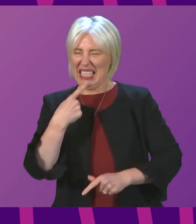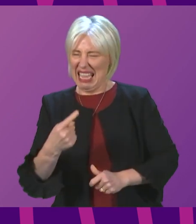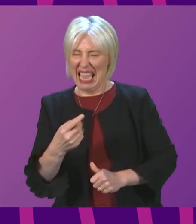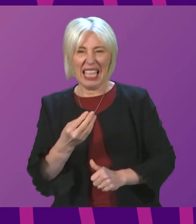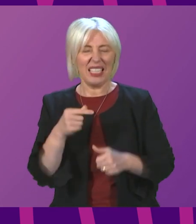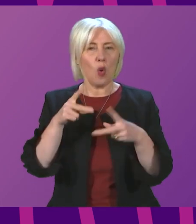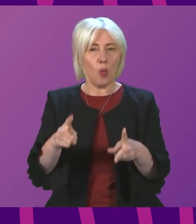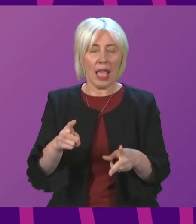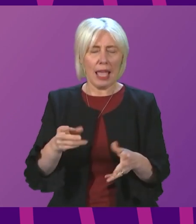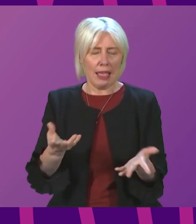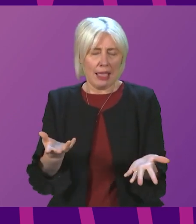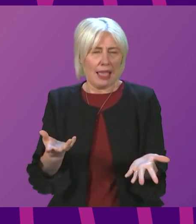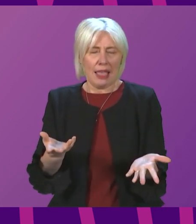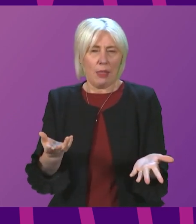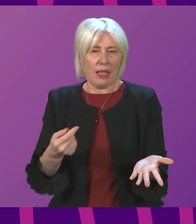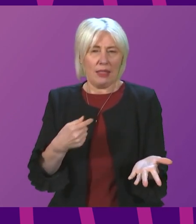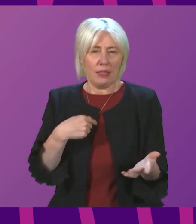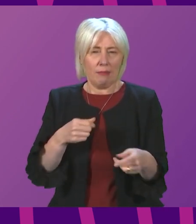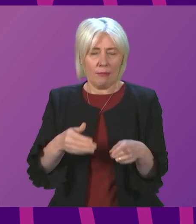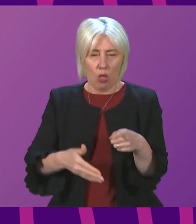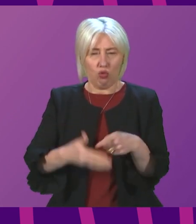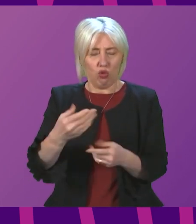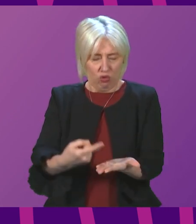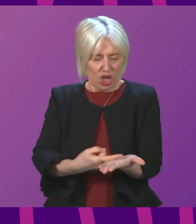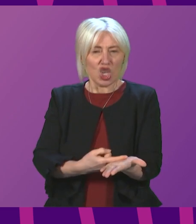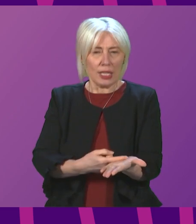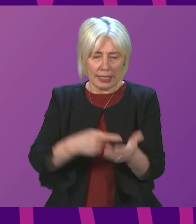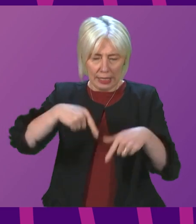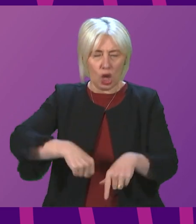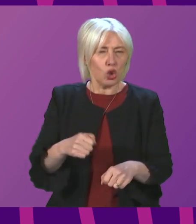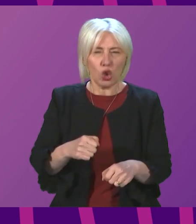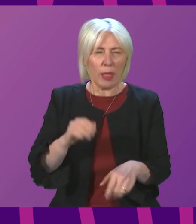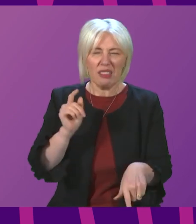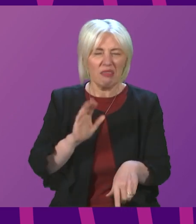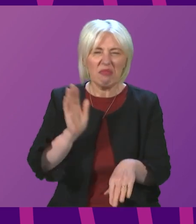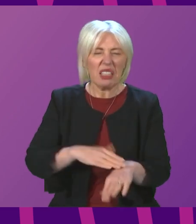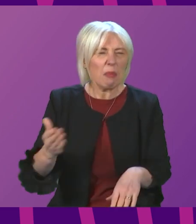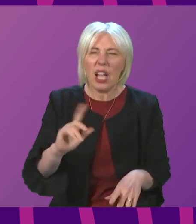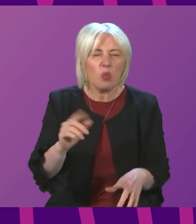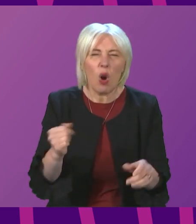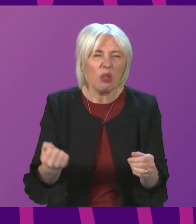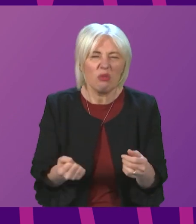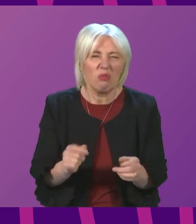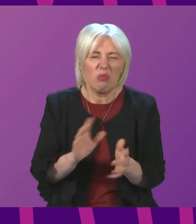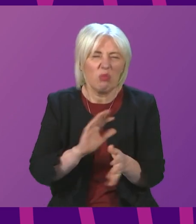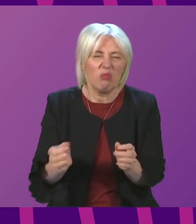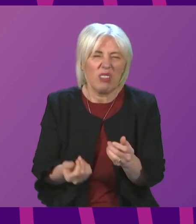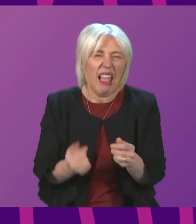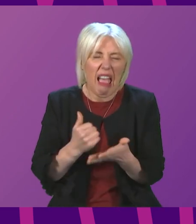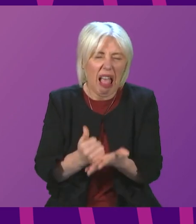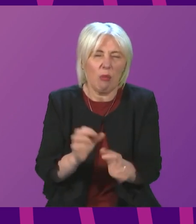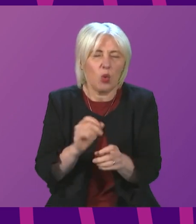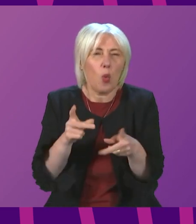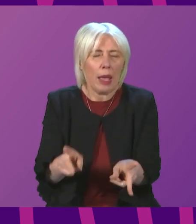say that the data suggests that the restrictions in Scotland made no difference. So I think it is good now that we have that confirmation